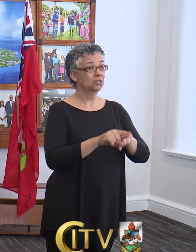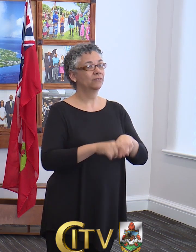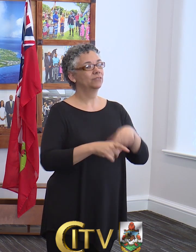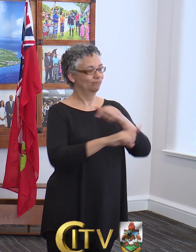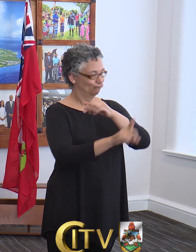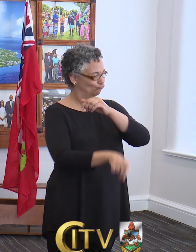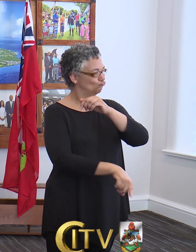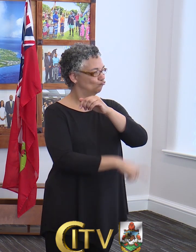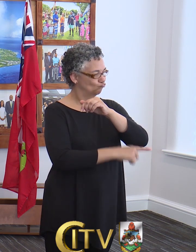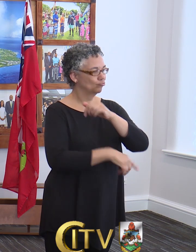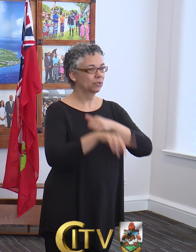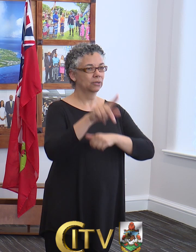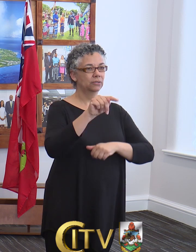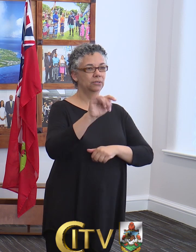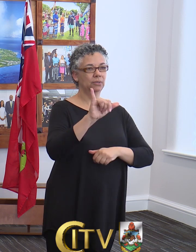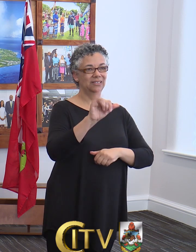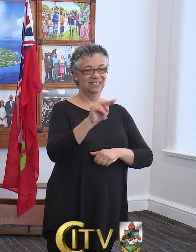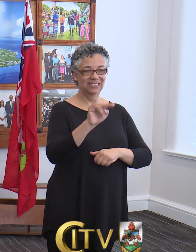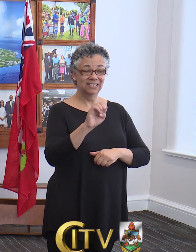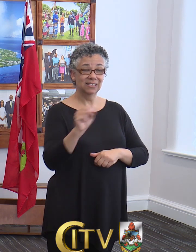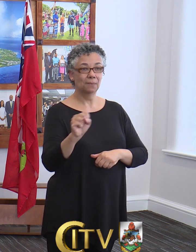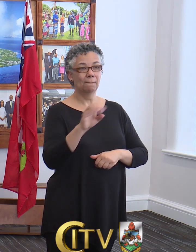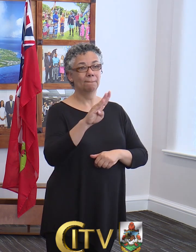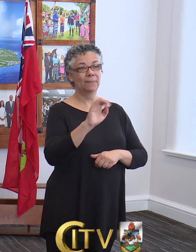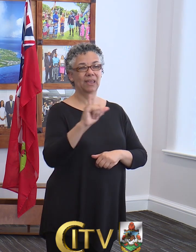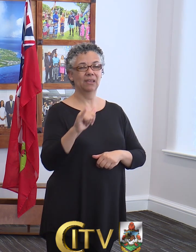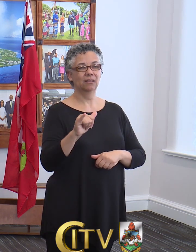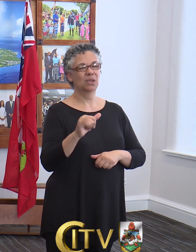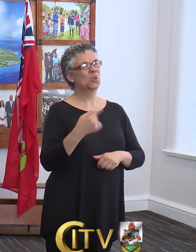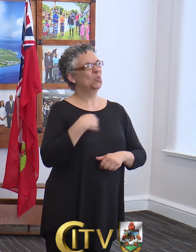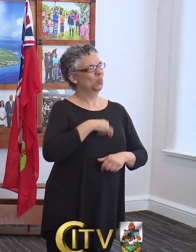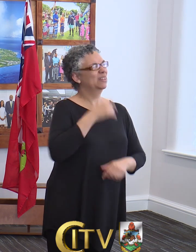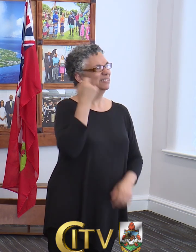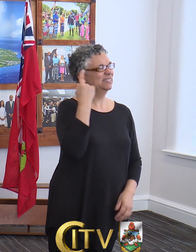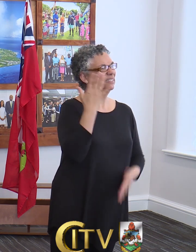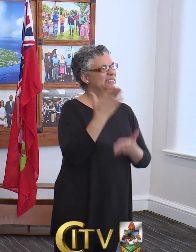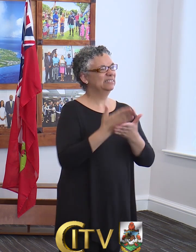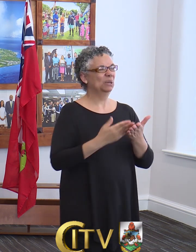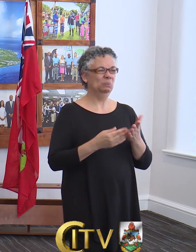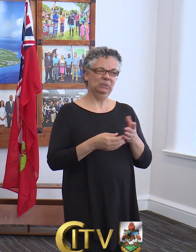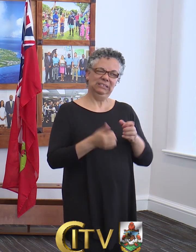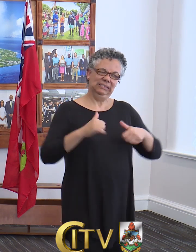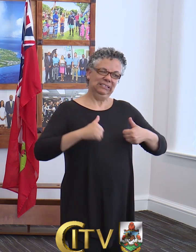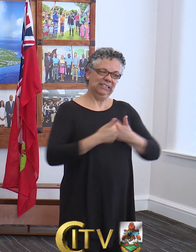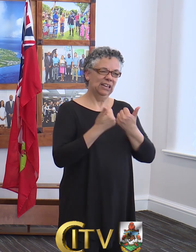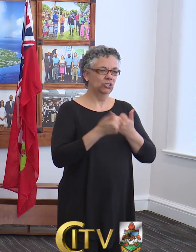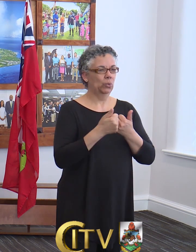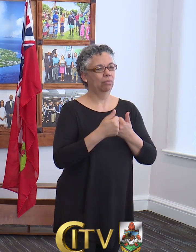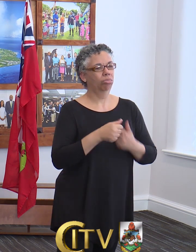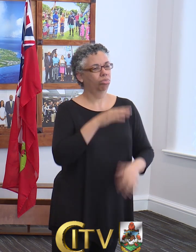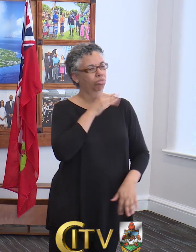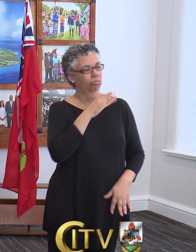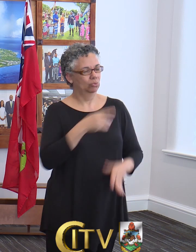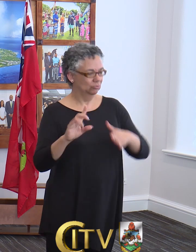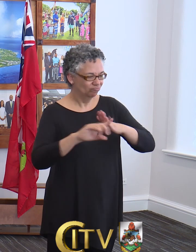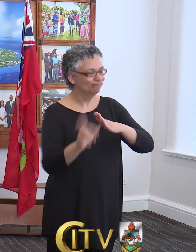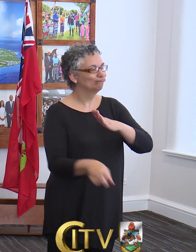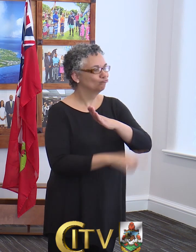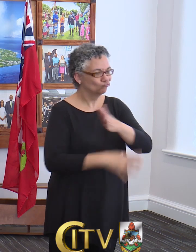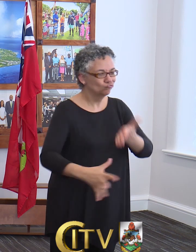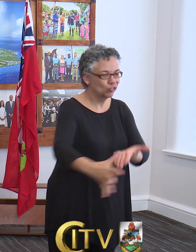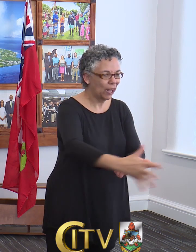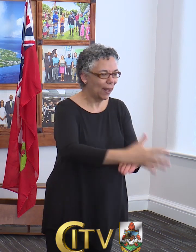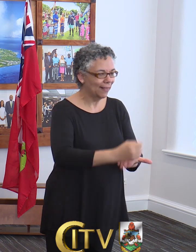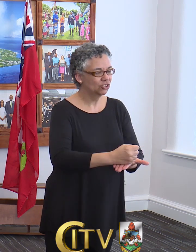Waste-to-Energy facility. We do understand that there are some challenges with trash collection currently. It is expected that trash collection will